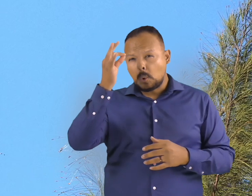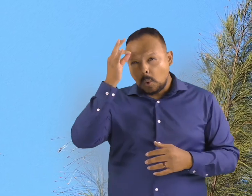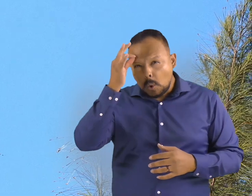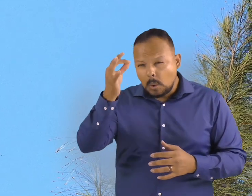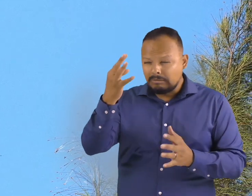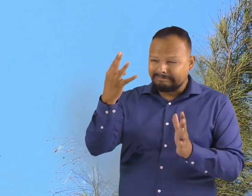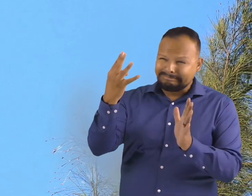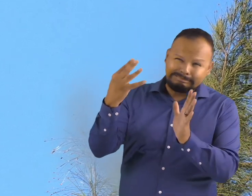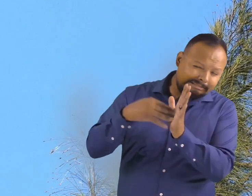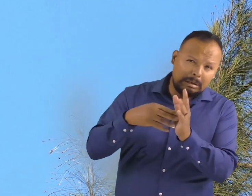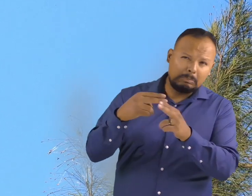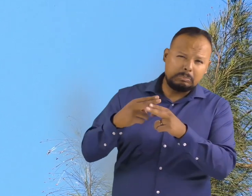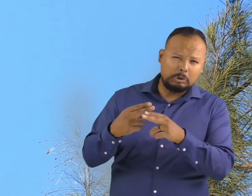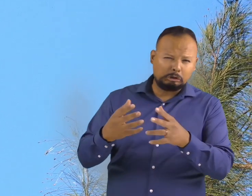4,000 pounds.